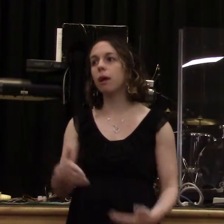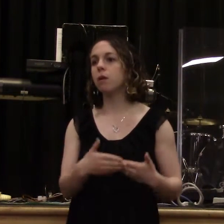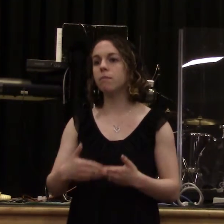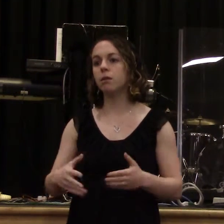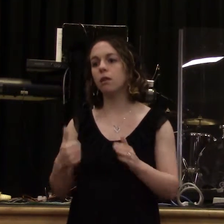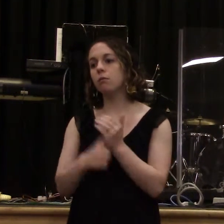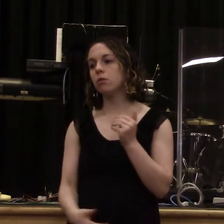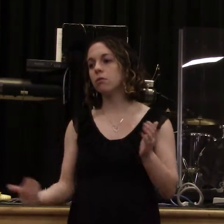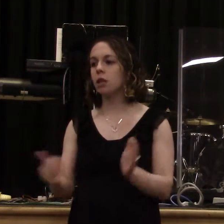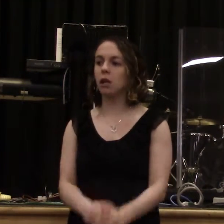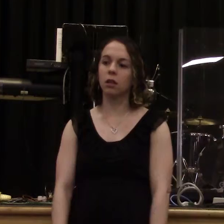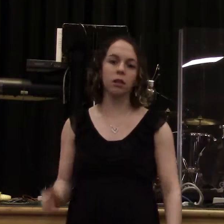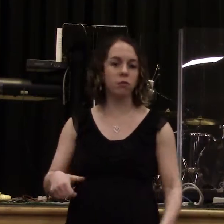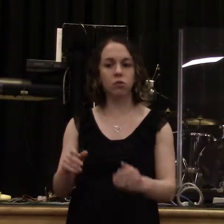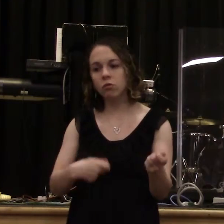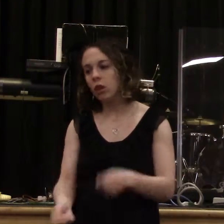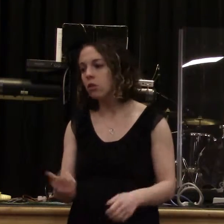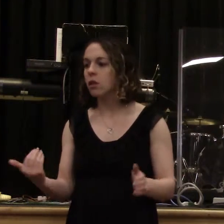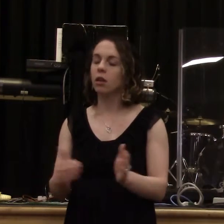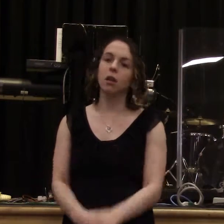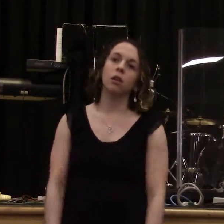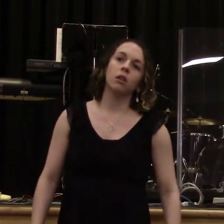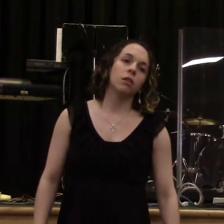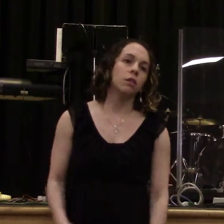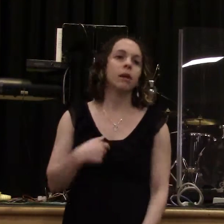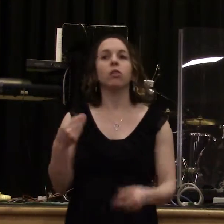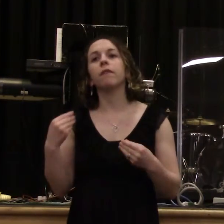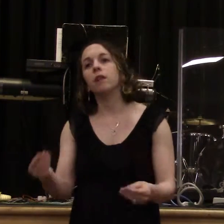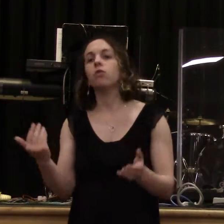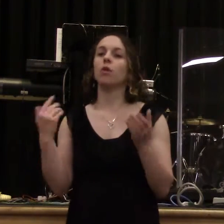extra, whatever, whatever, whatever, whatever, I'd be a rich person, you know. All right.